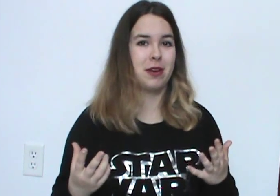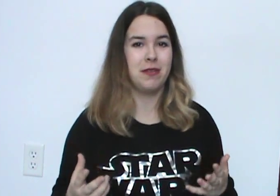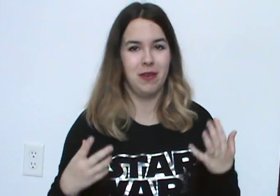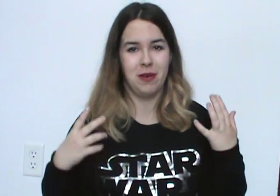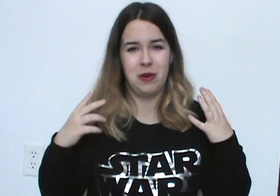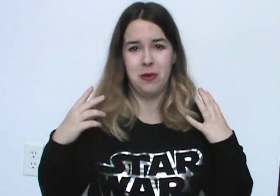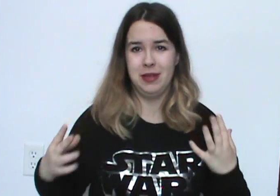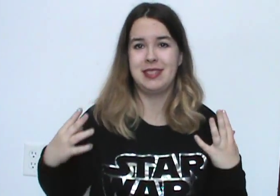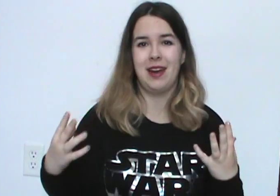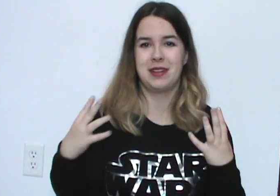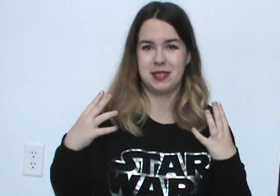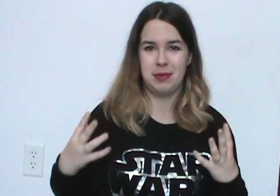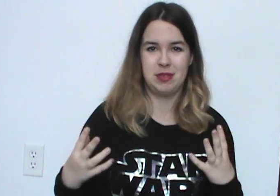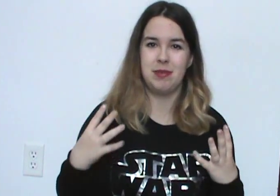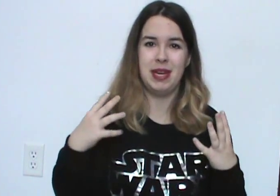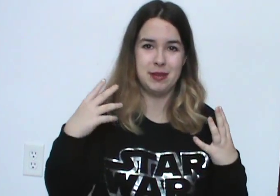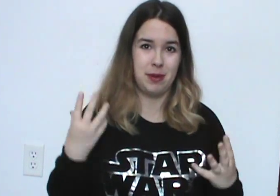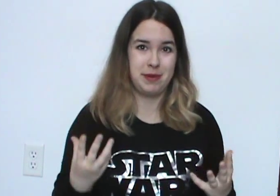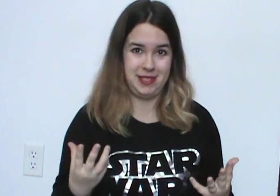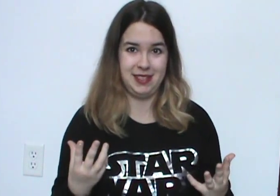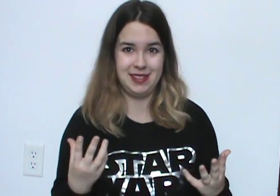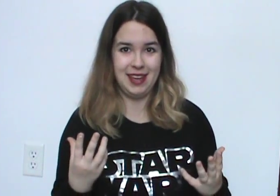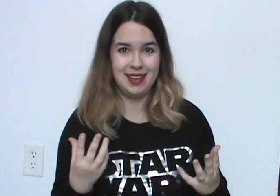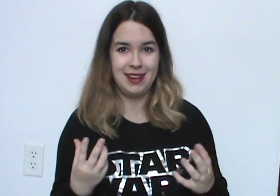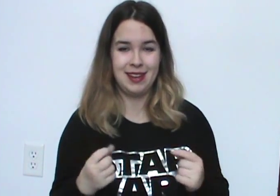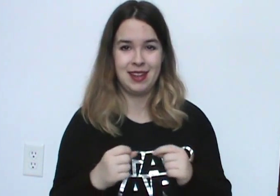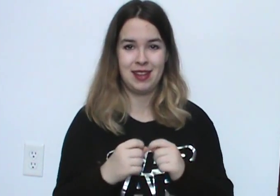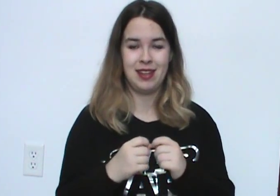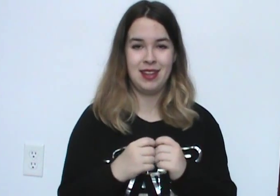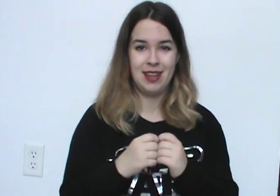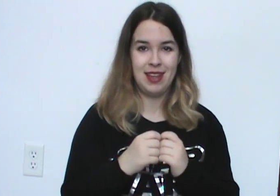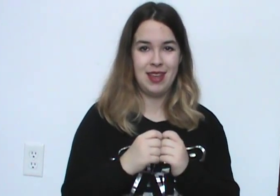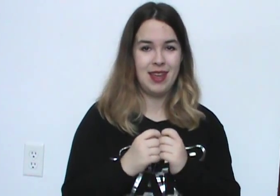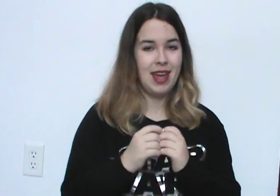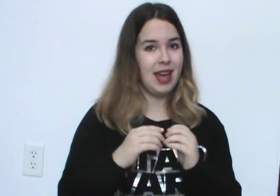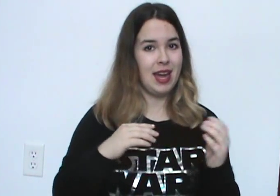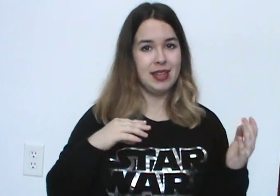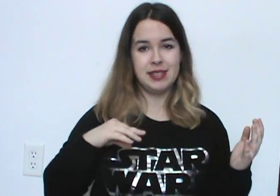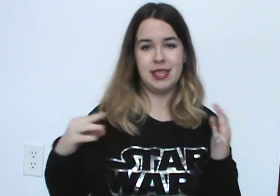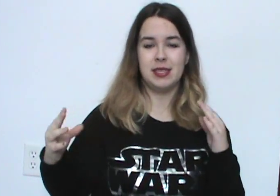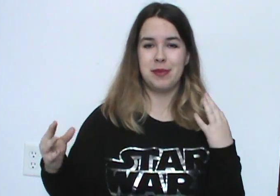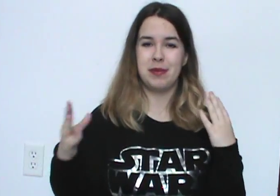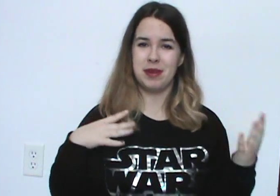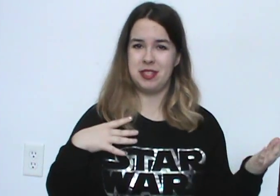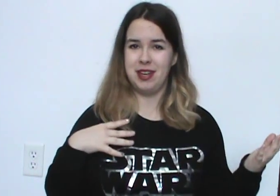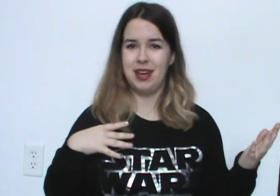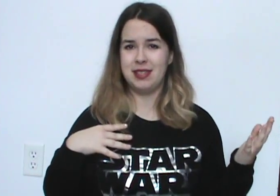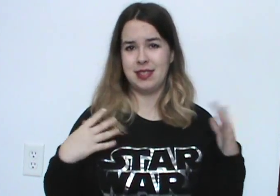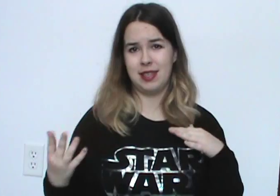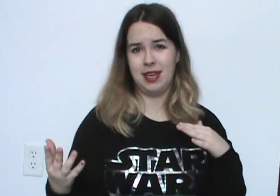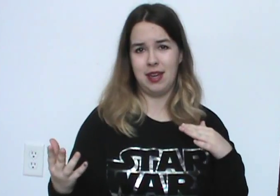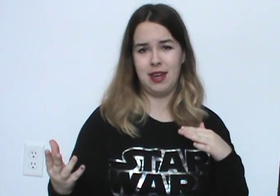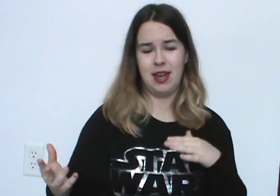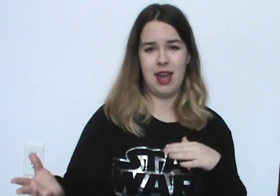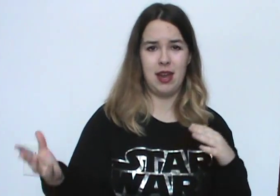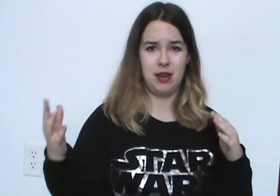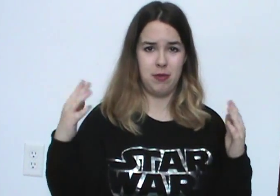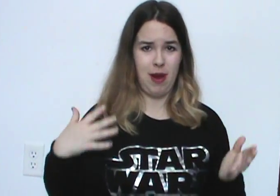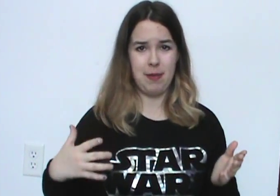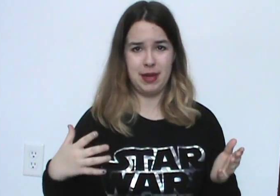for who his character is supposed to be as Rumpelstiltskin. And the scenes with Regina, Zelina, and Robin